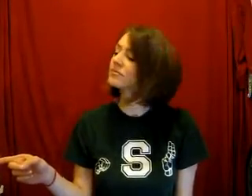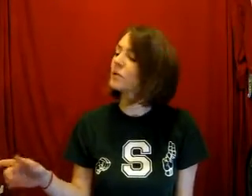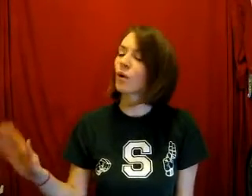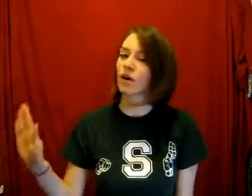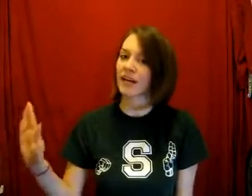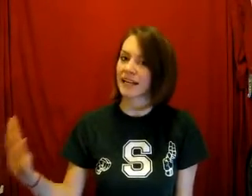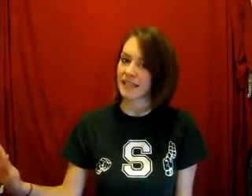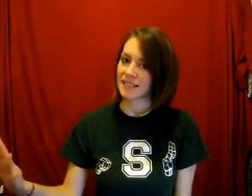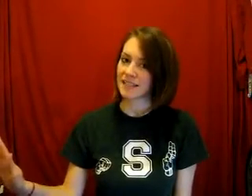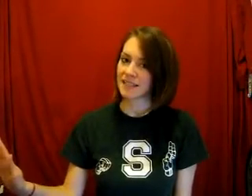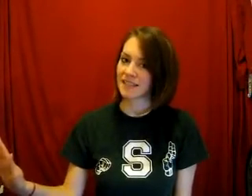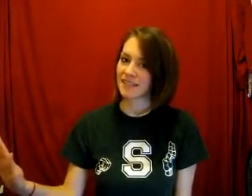Or his.